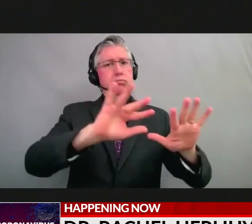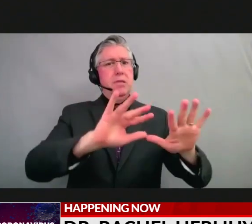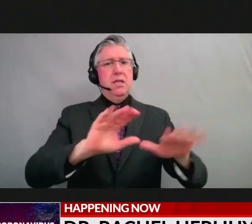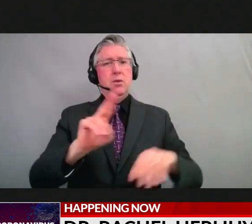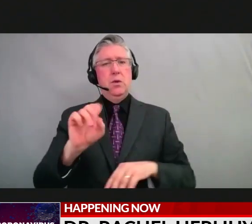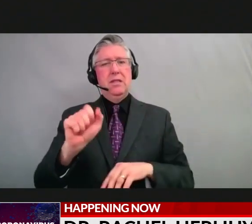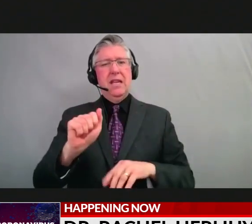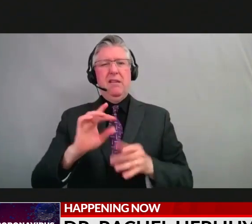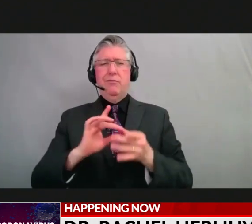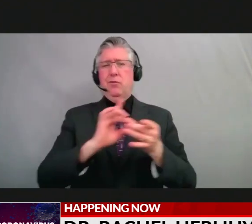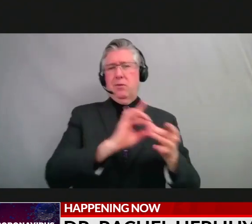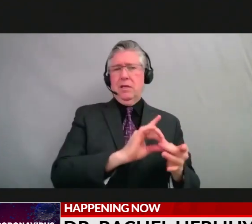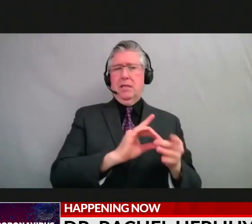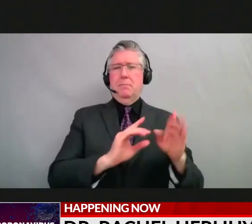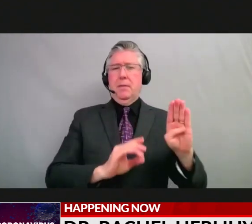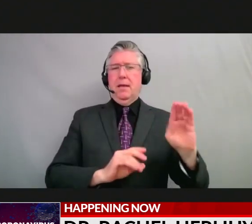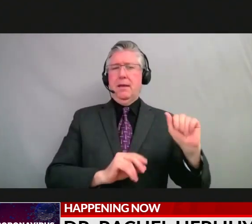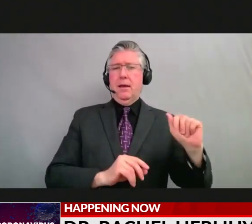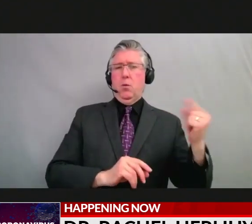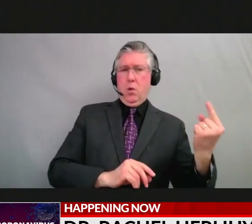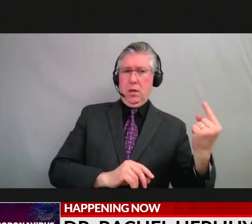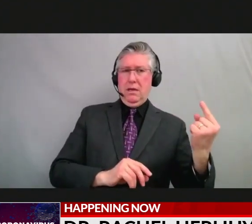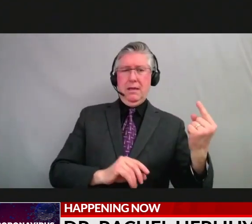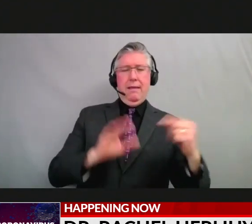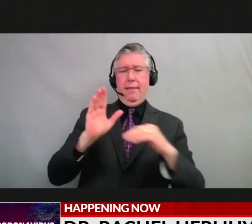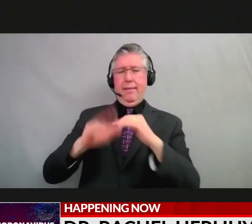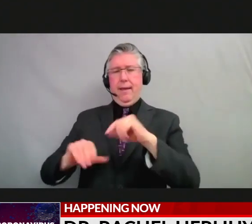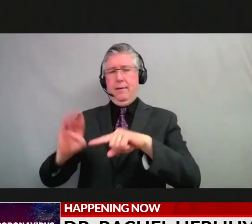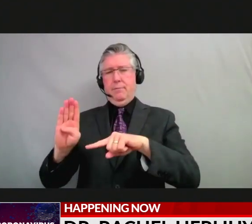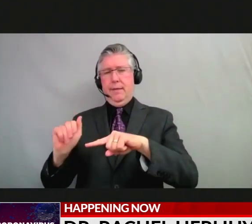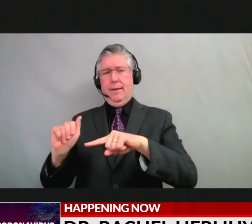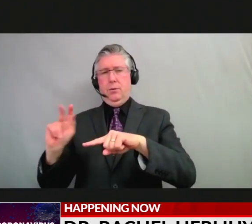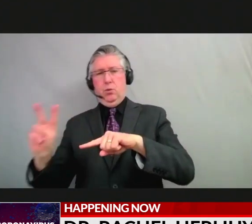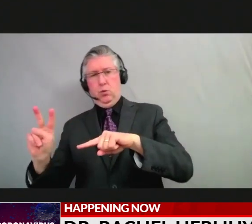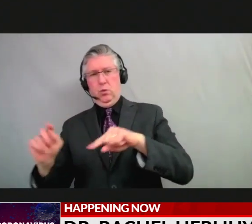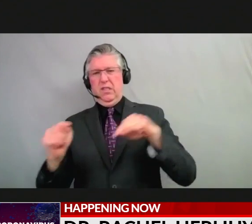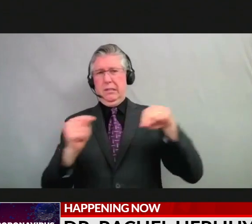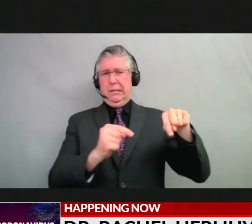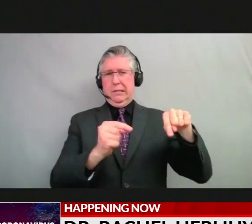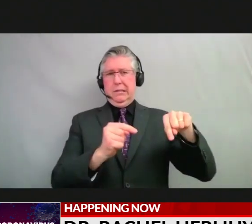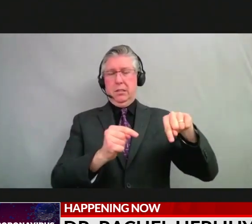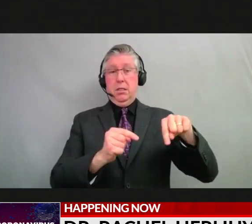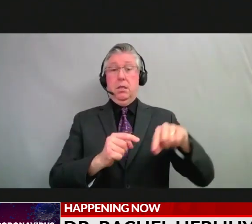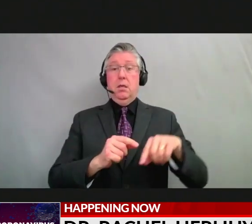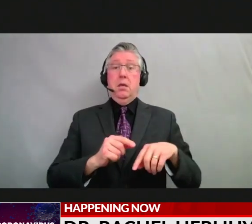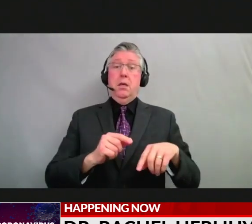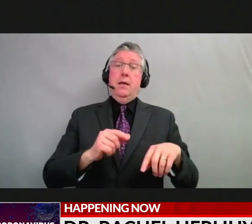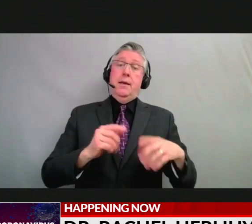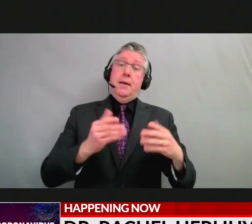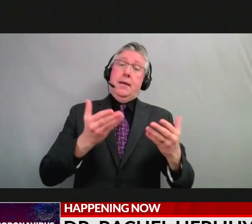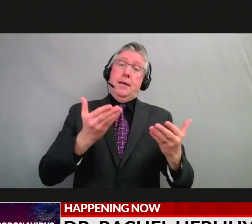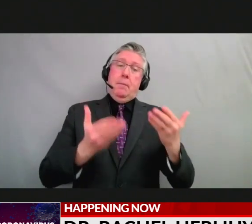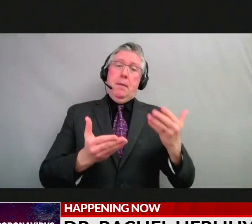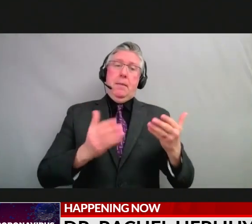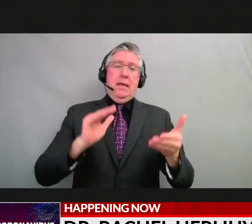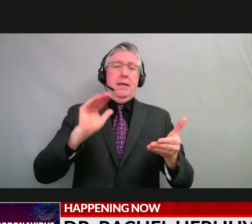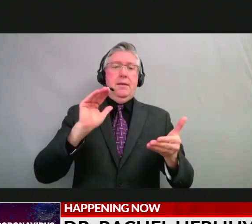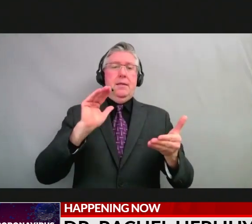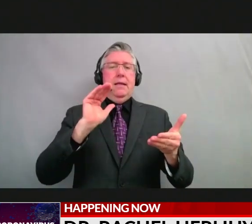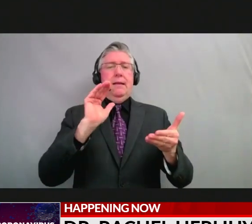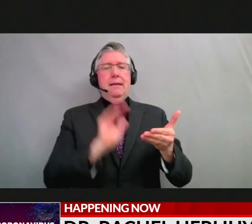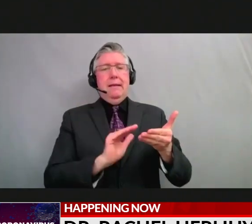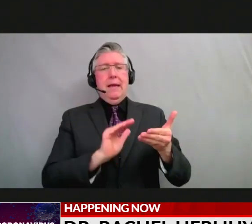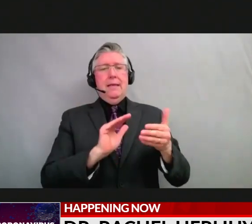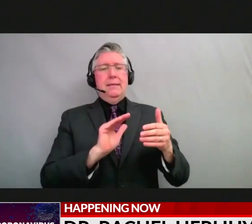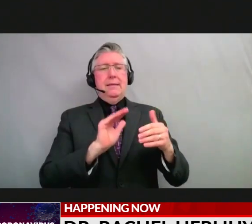VA1 than VA2 is. And so because we have that variant, which maybe is less common in Denmark and the U.K.,